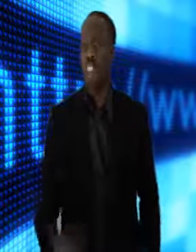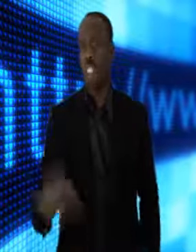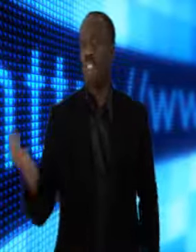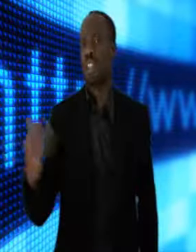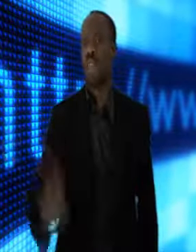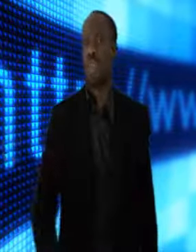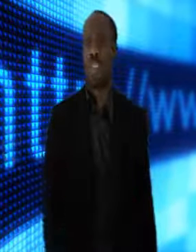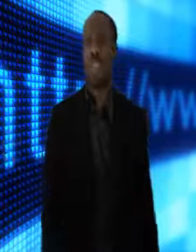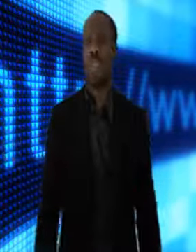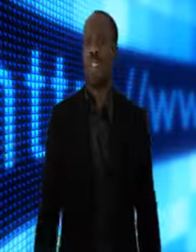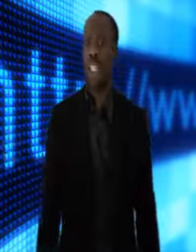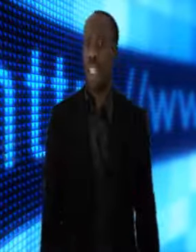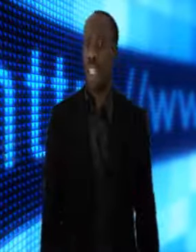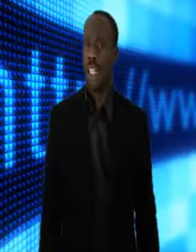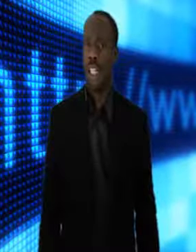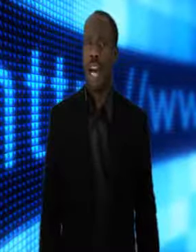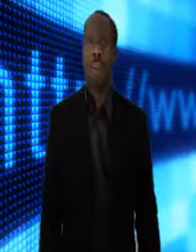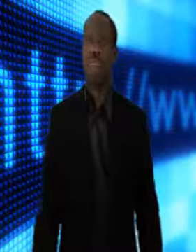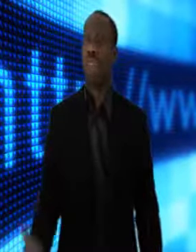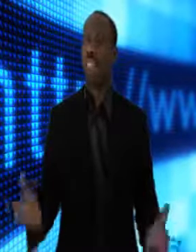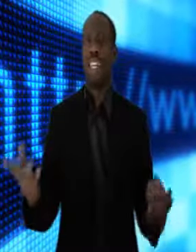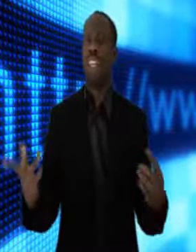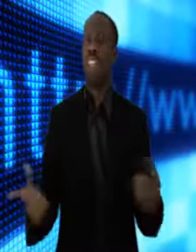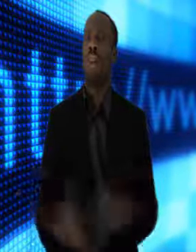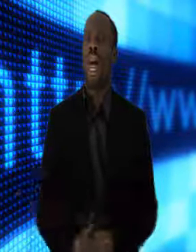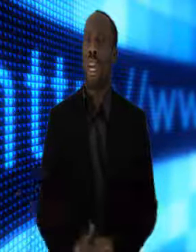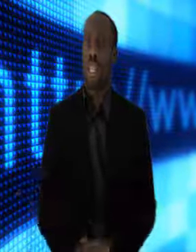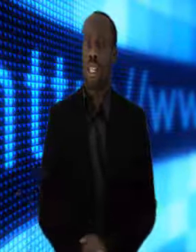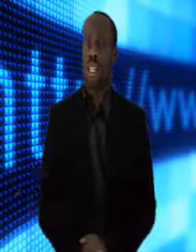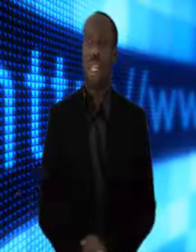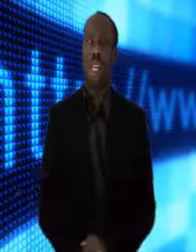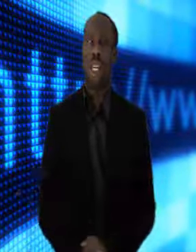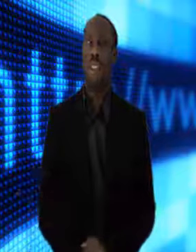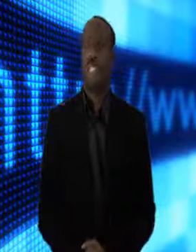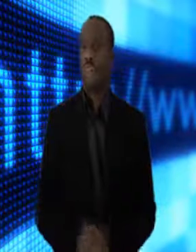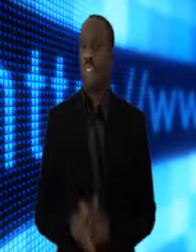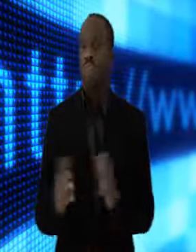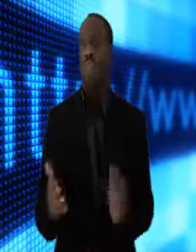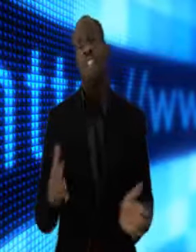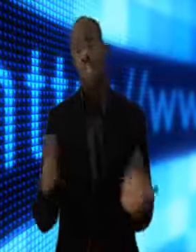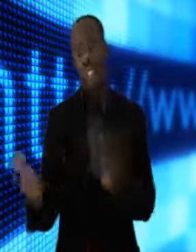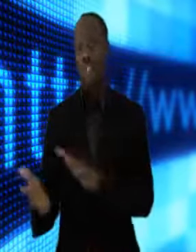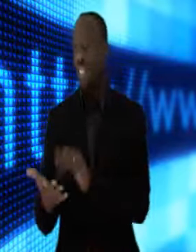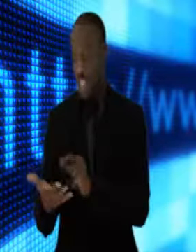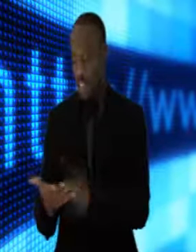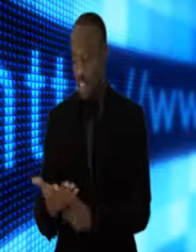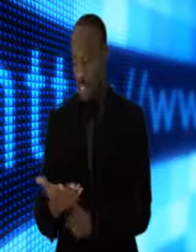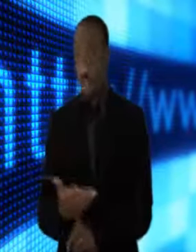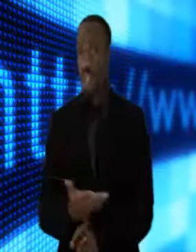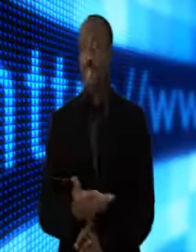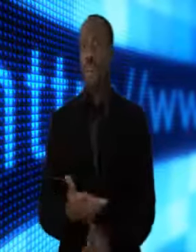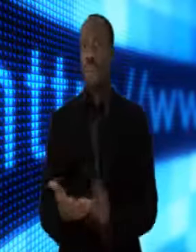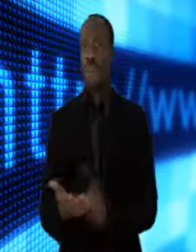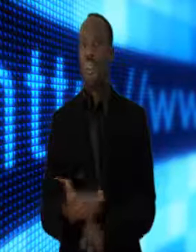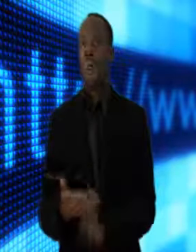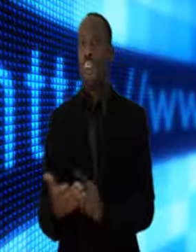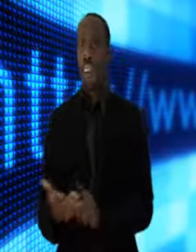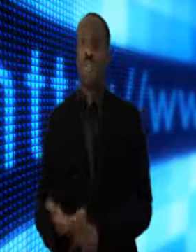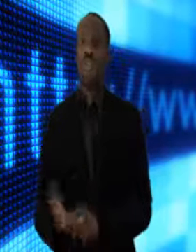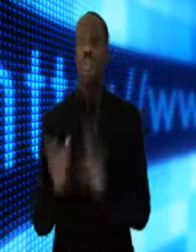listening to something someone said, and I was really taken aback. I mean, this person probably looked in their dictionary, looked for quite a number of